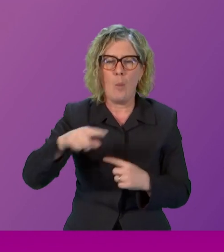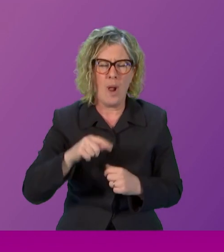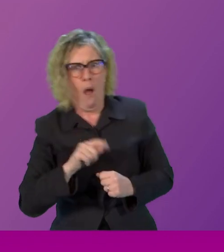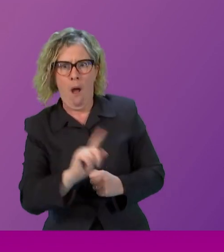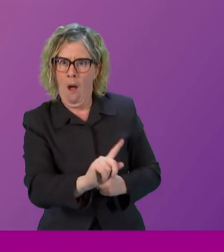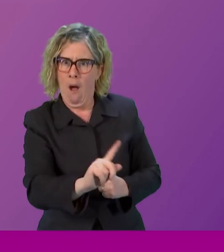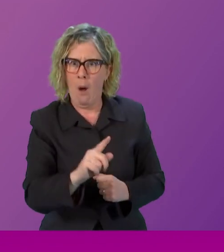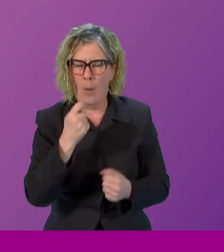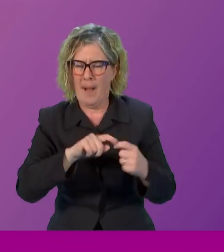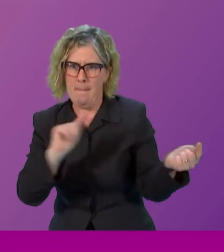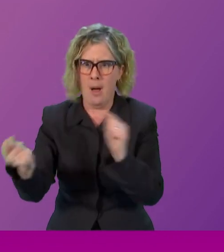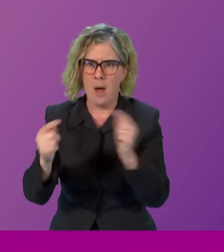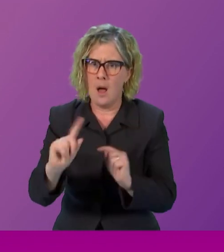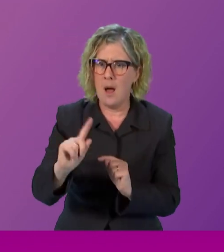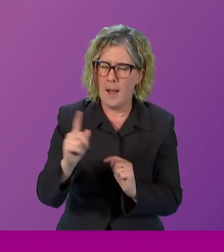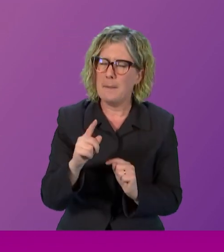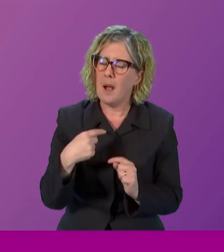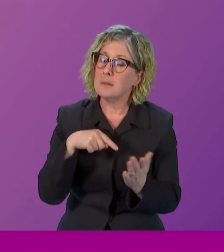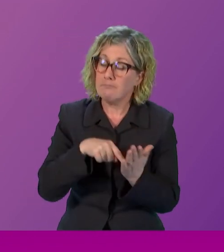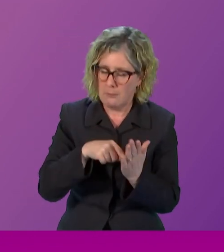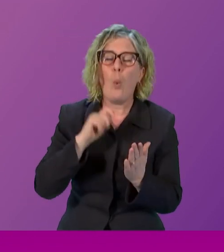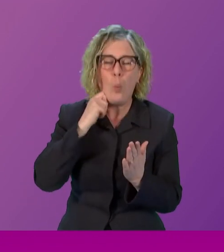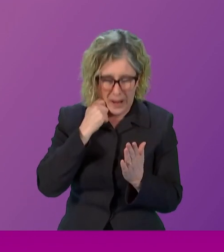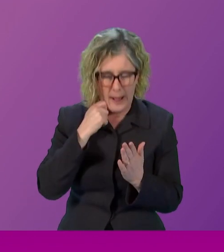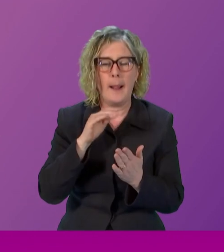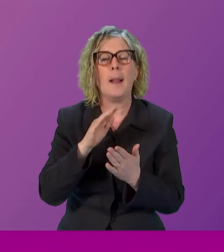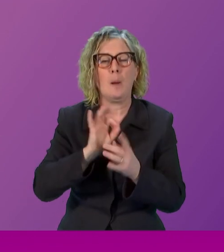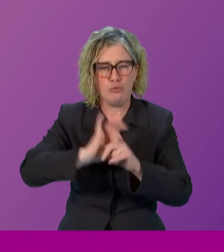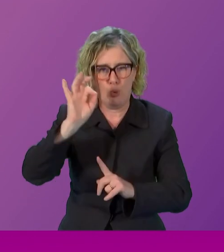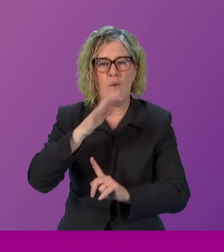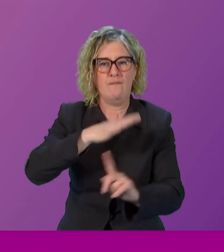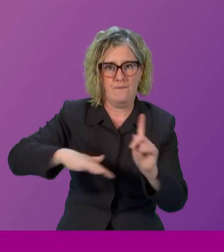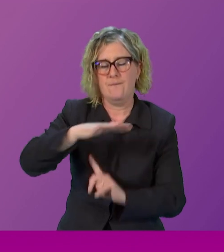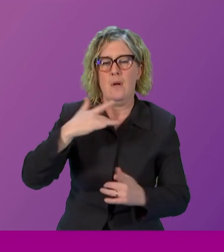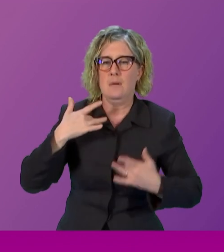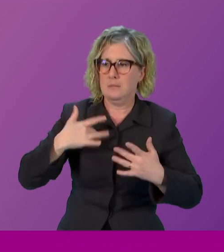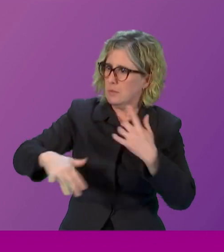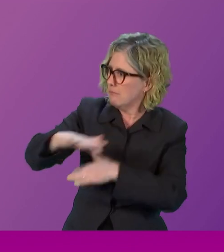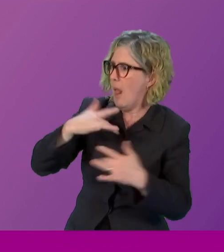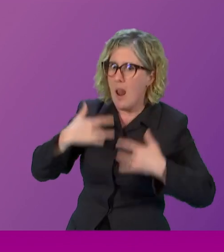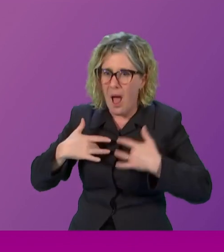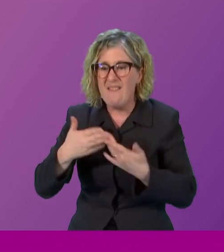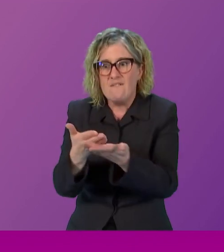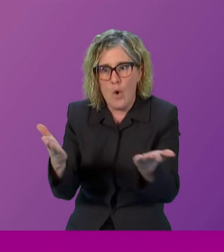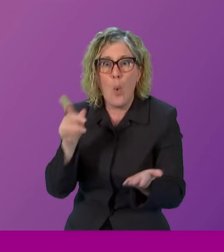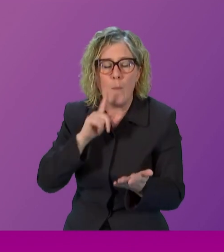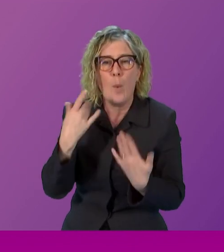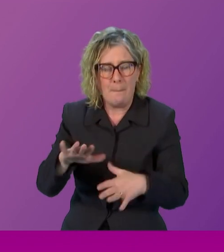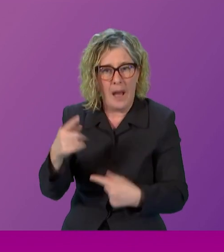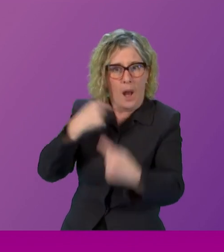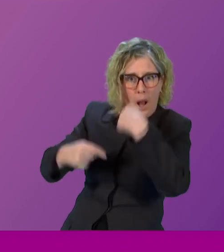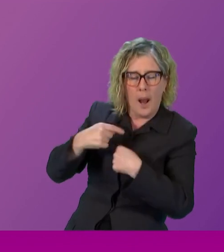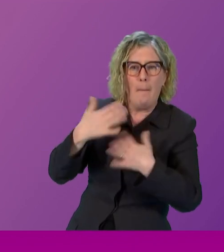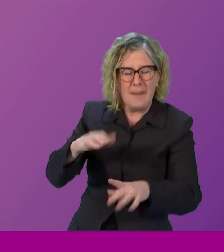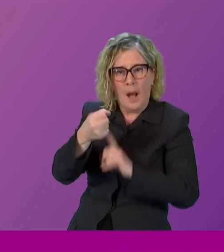better for victims of sexual violence and sexual abuse are vital in making sure that we have a criminal